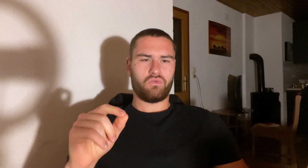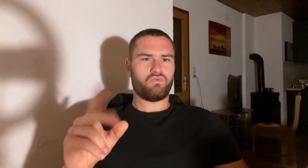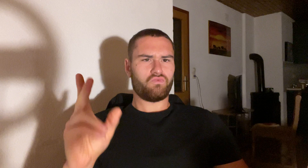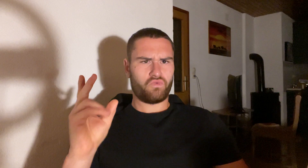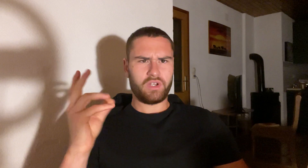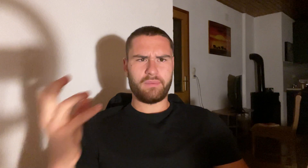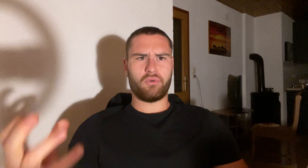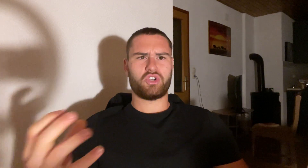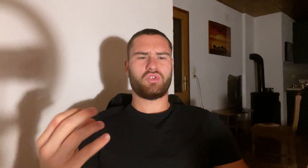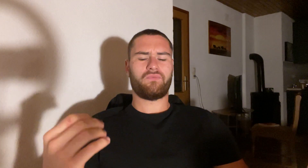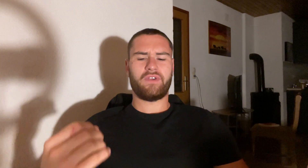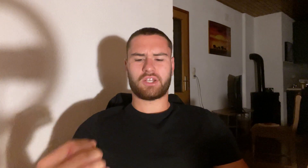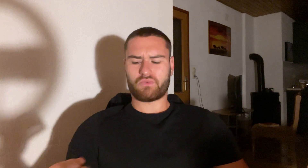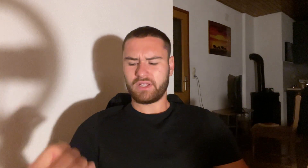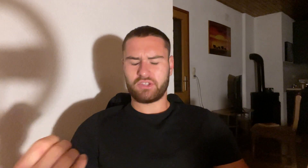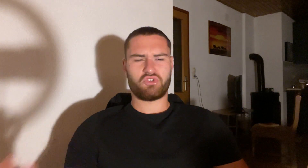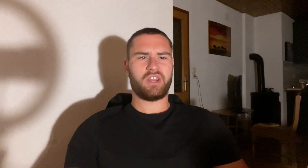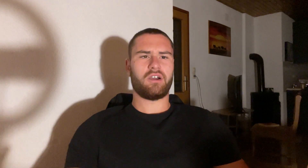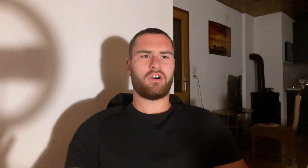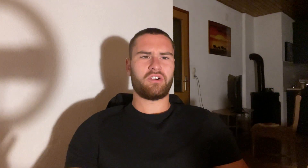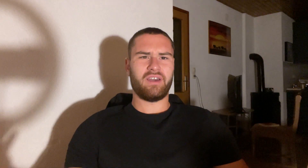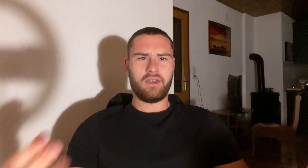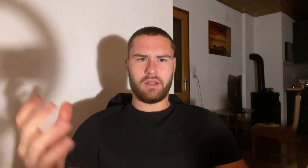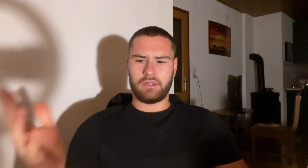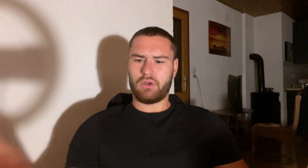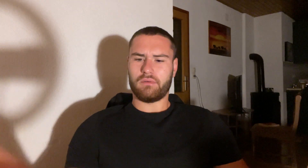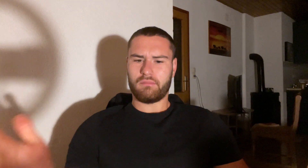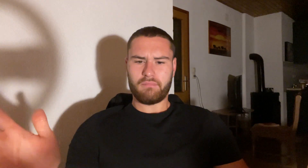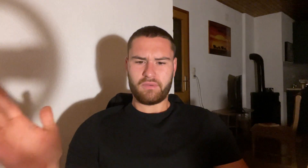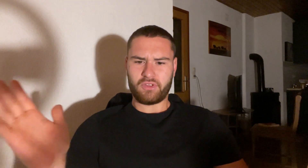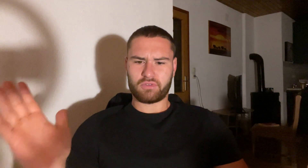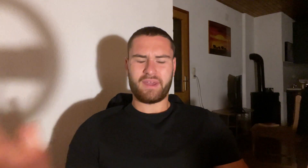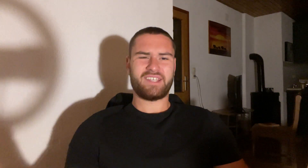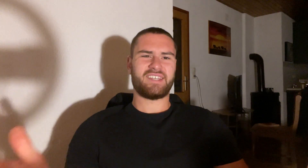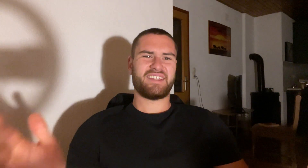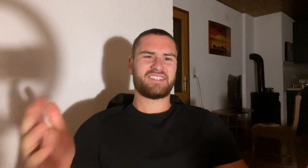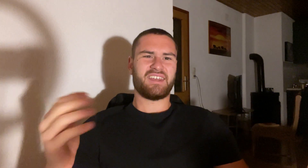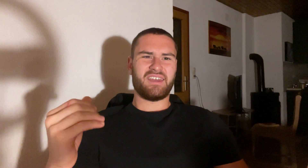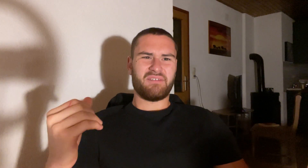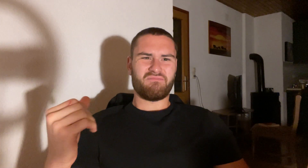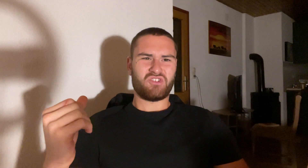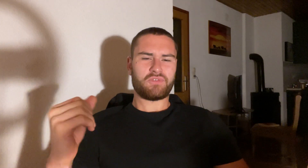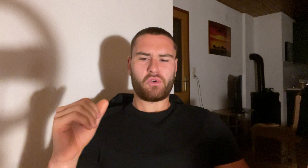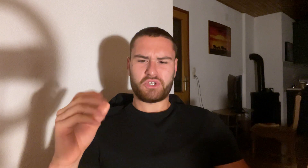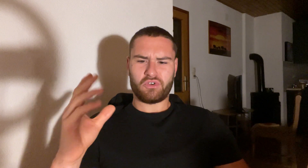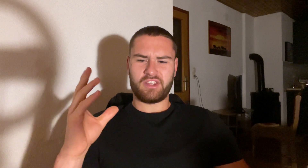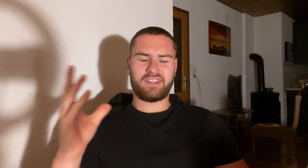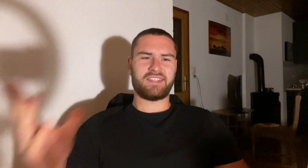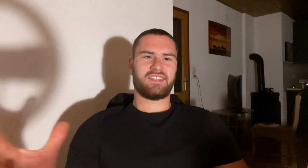you know, really pushing to failure, really training hard, not many sets, just focusing on intensity.